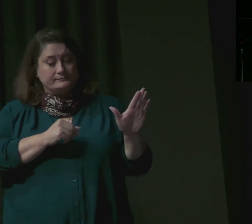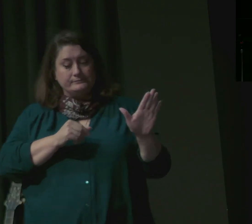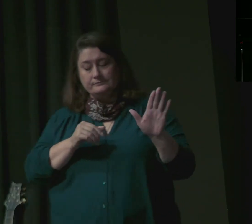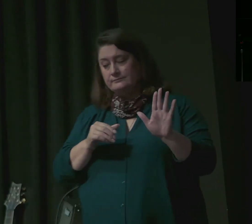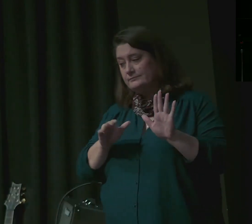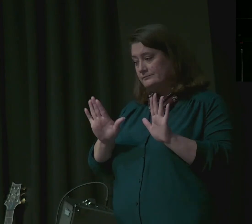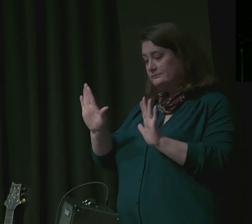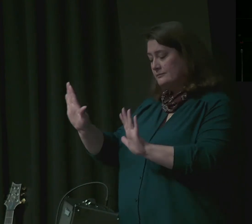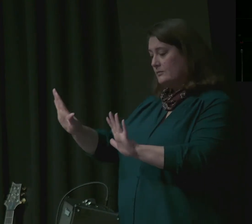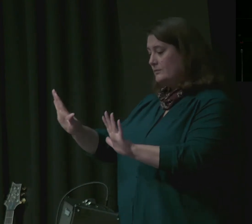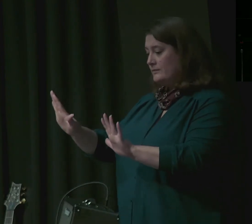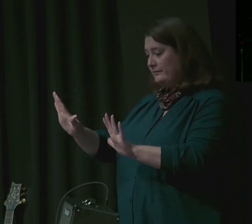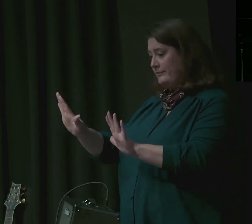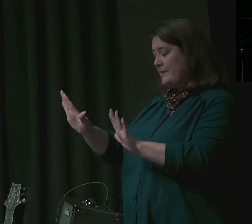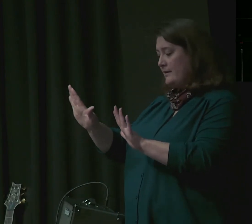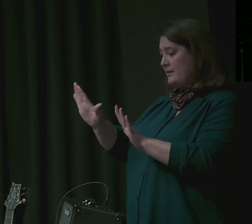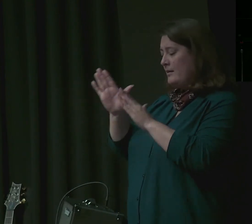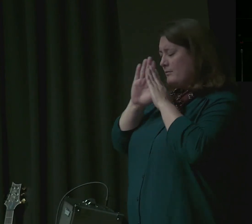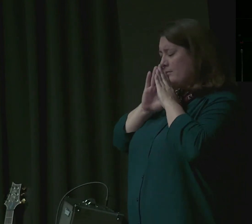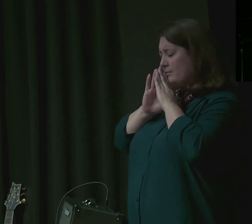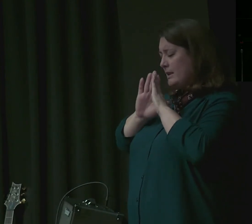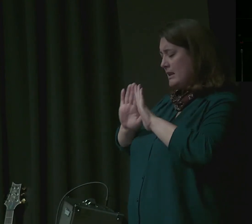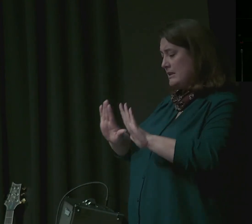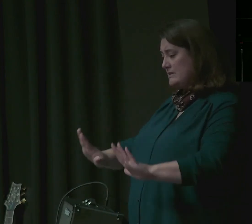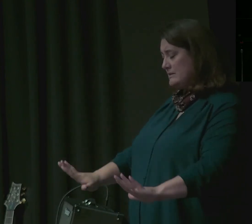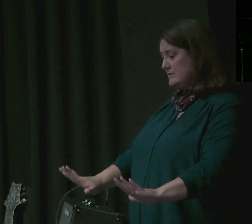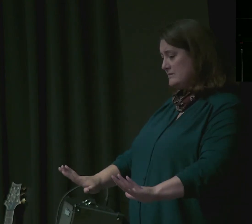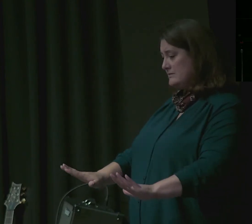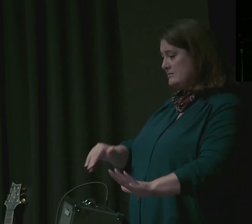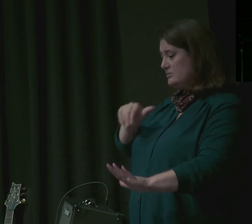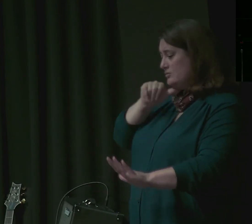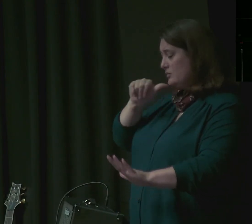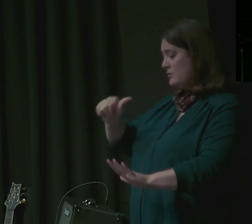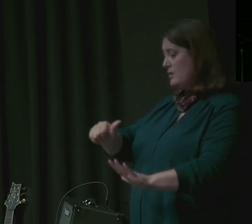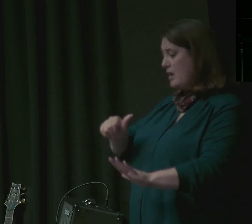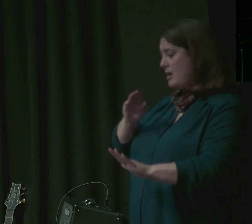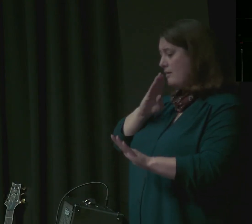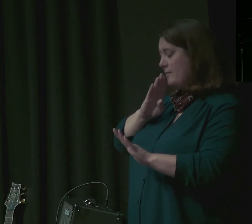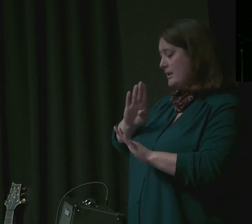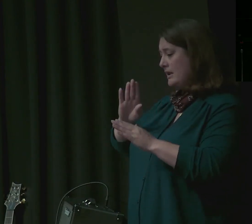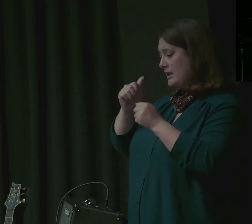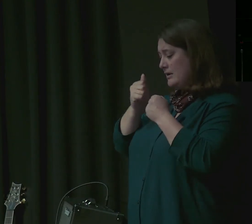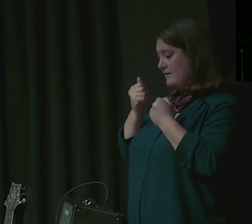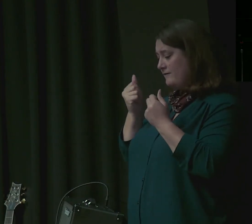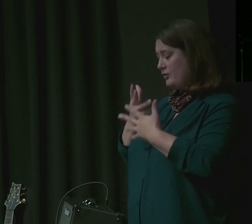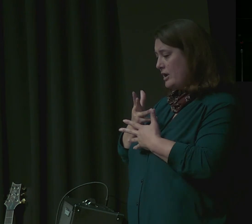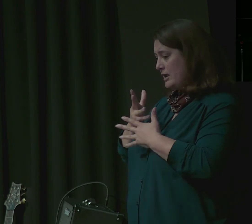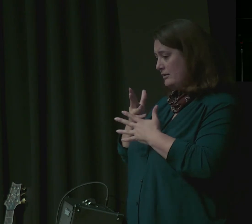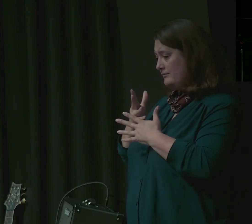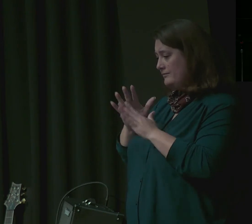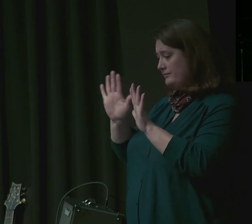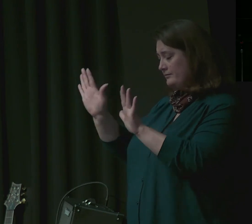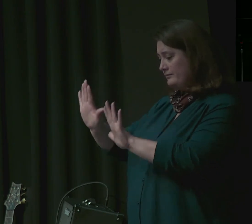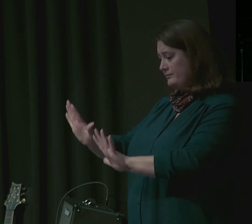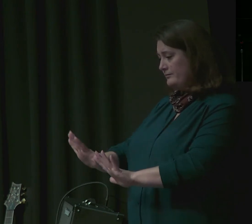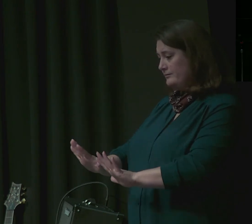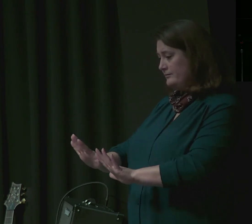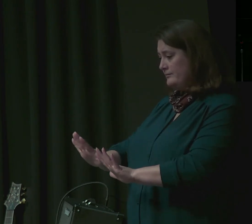Do not be afraid. Your God and the God of your father has put treasure